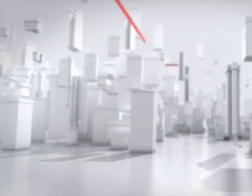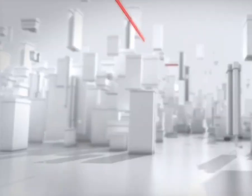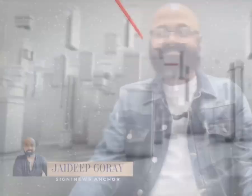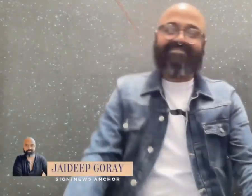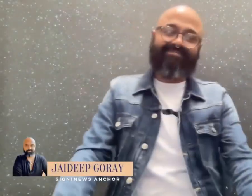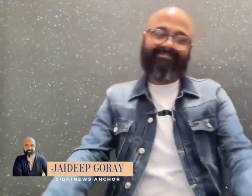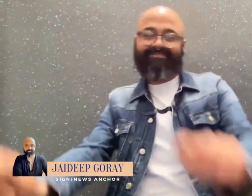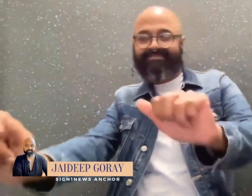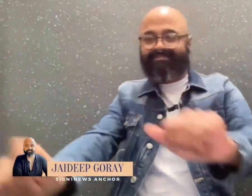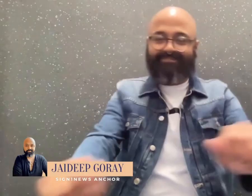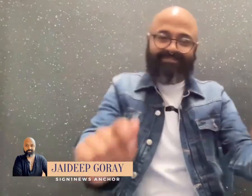And you can see Apple TV. And can see on Apple TV. And you can watch on